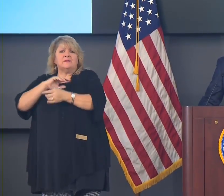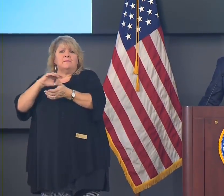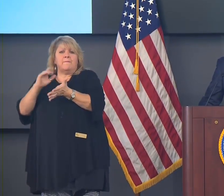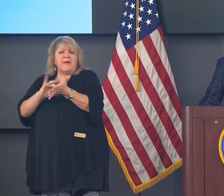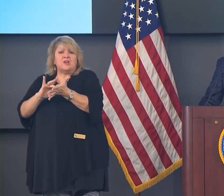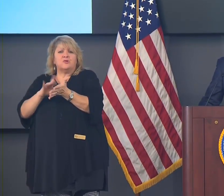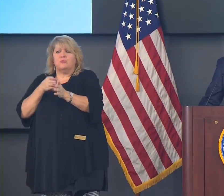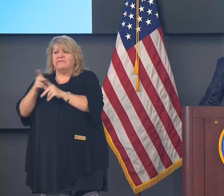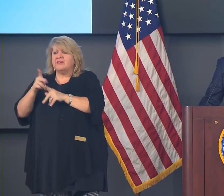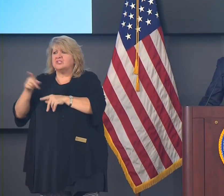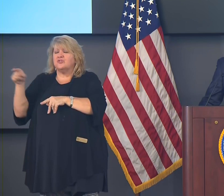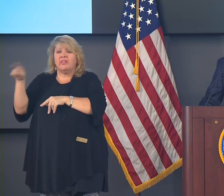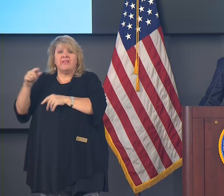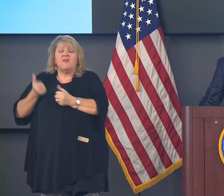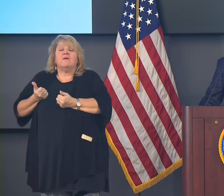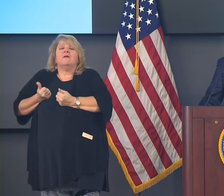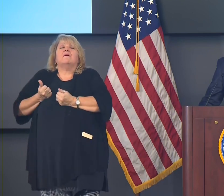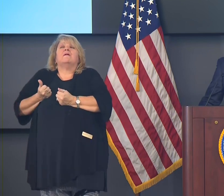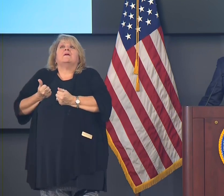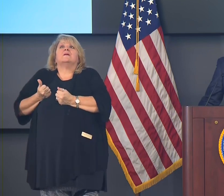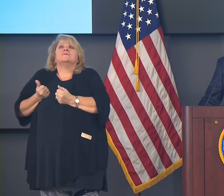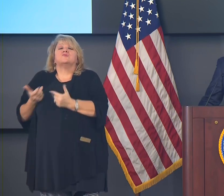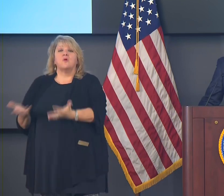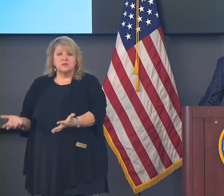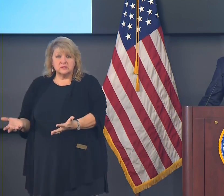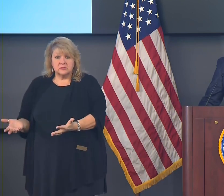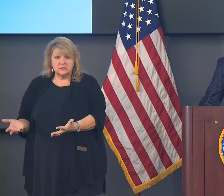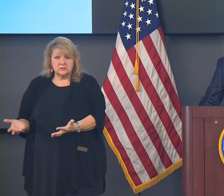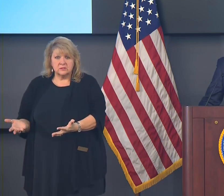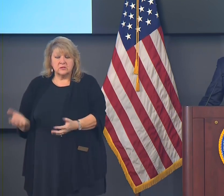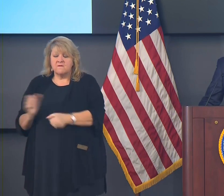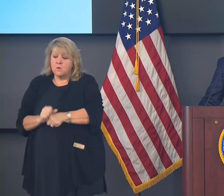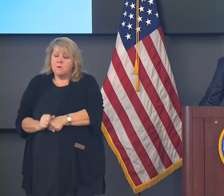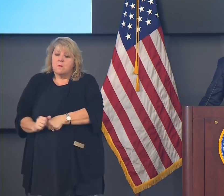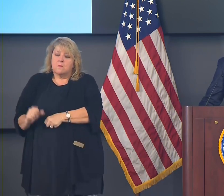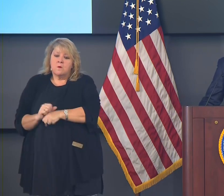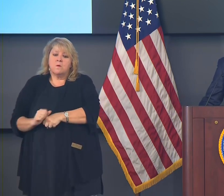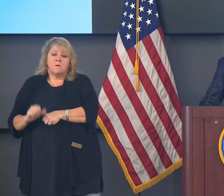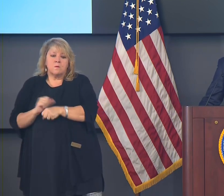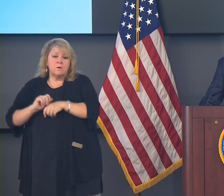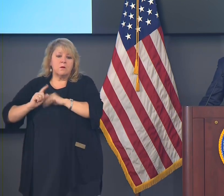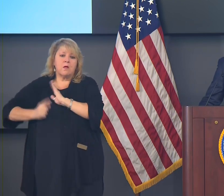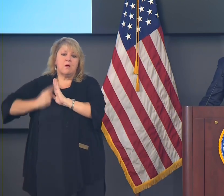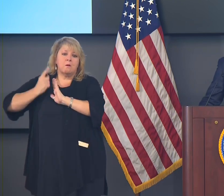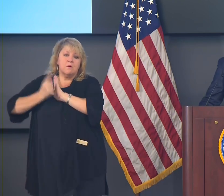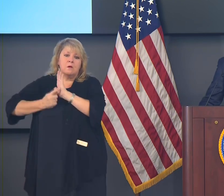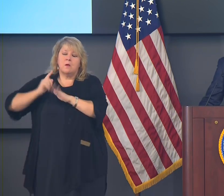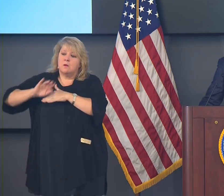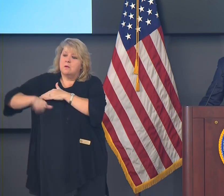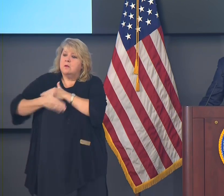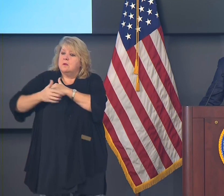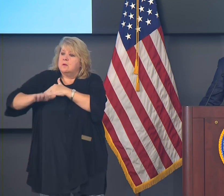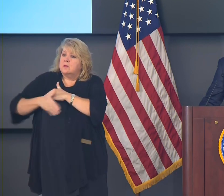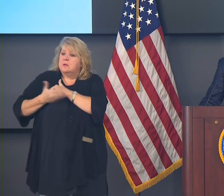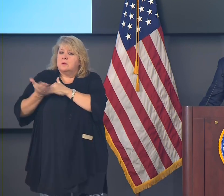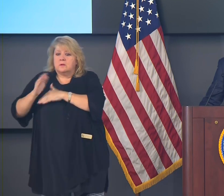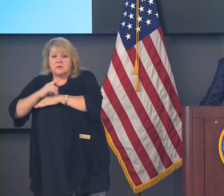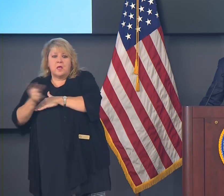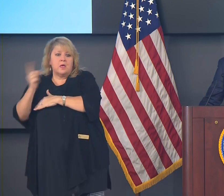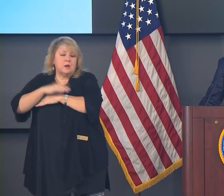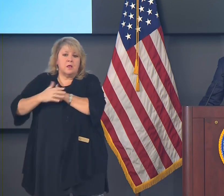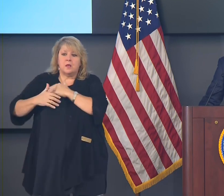We heard that over and over on our call with medical directors of hospitals last week across the state of Louisiana.